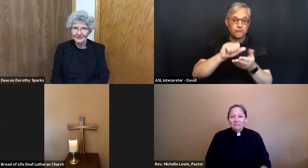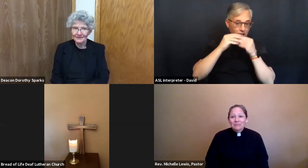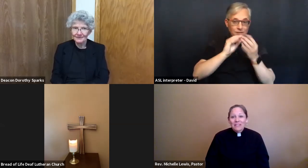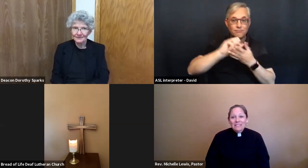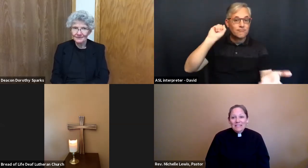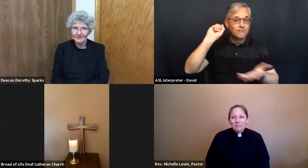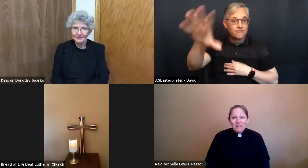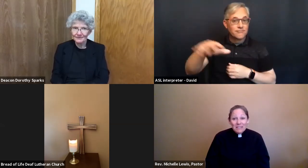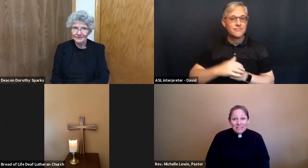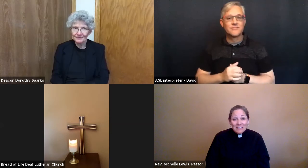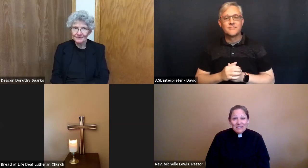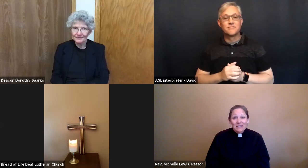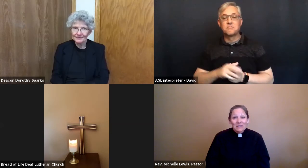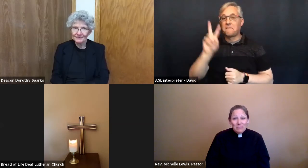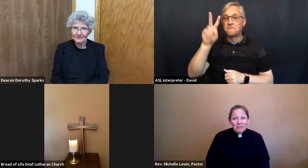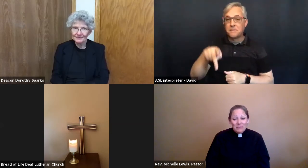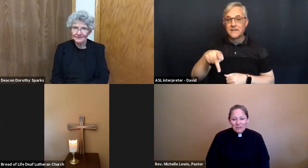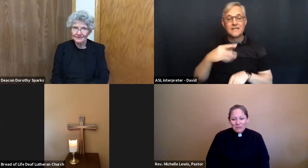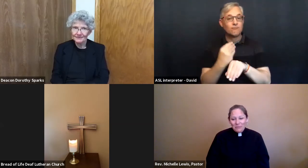and say peace be with you